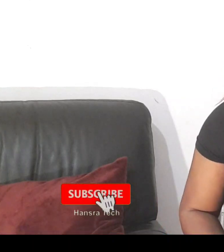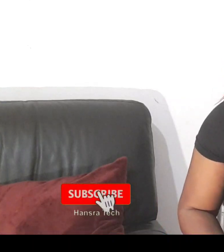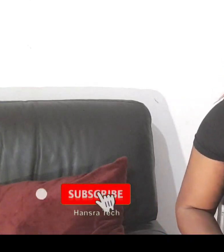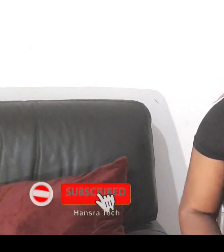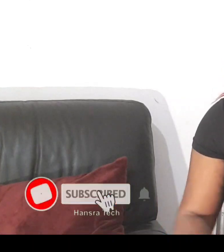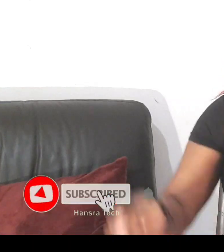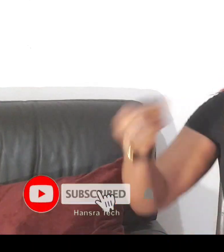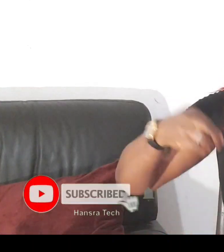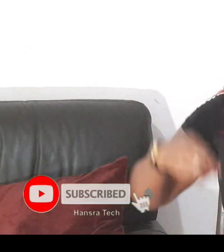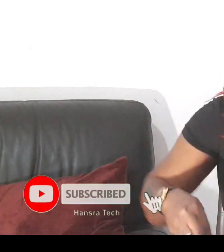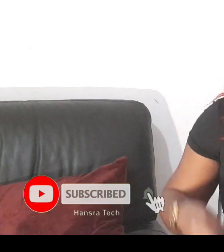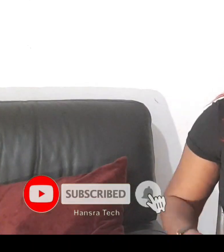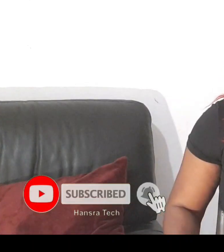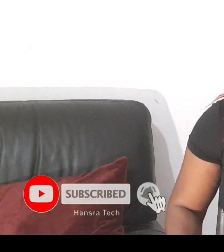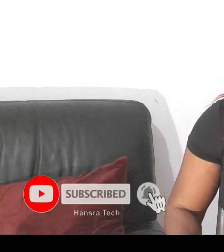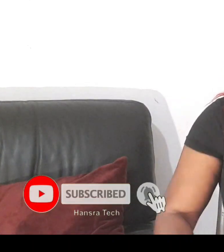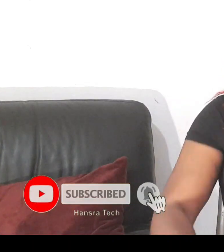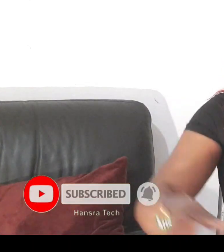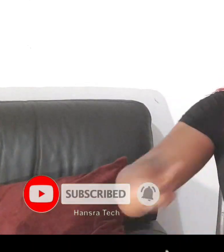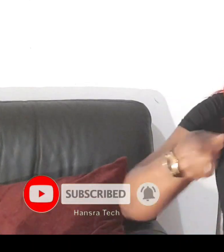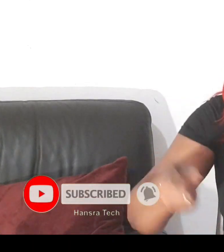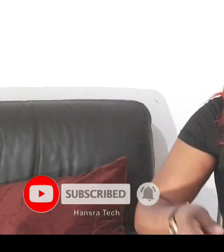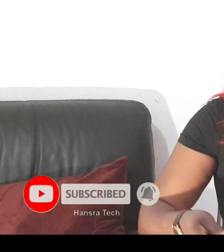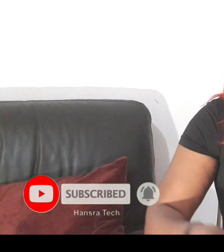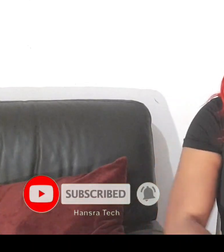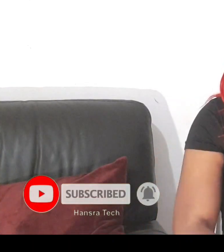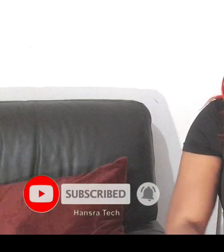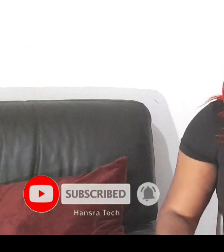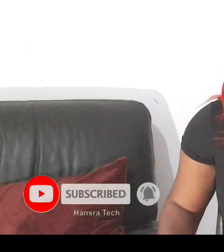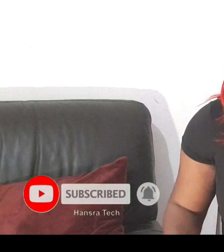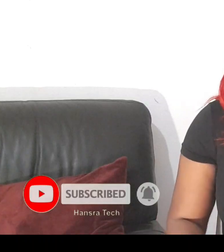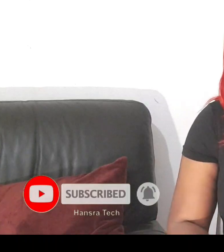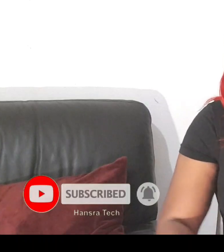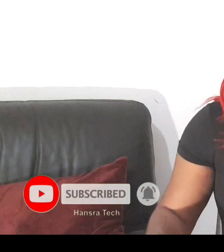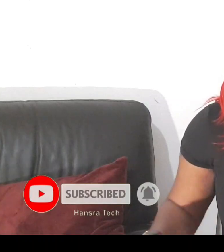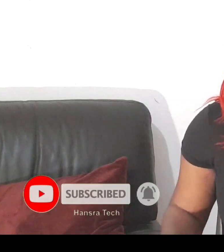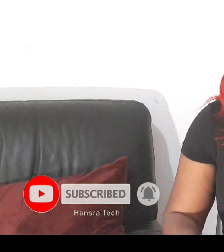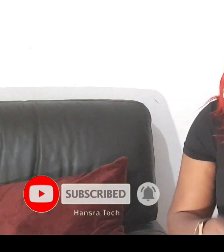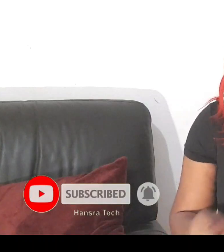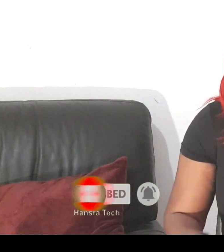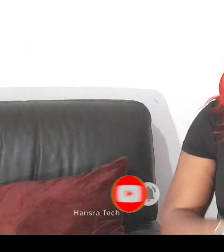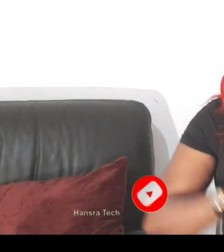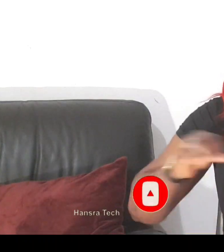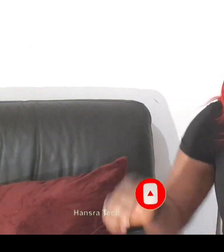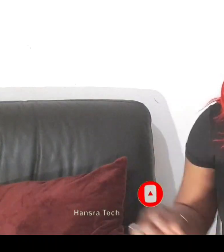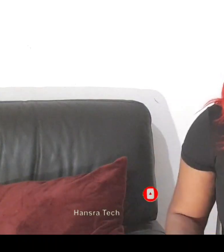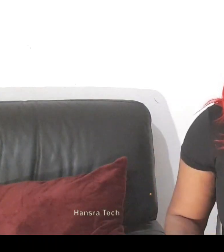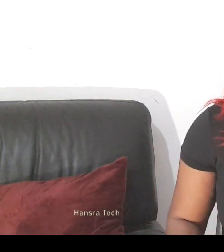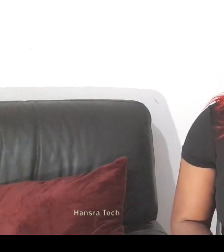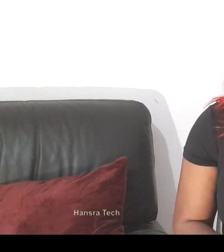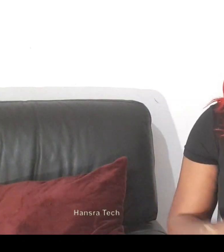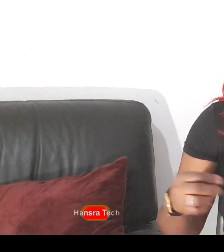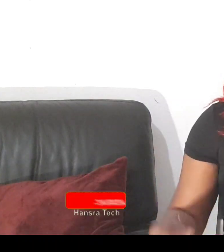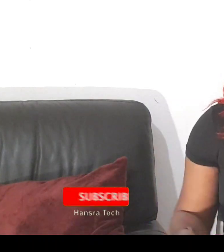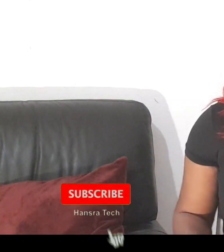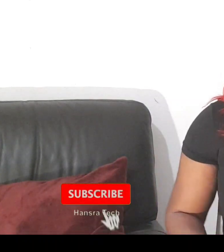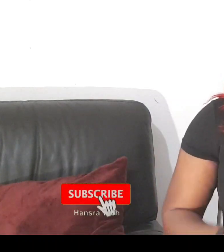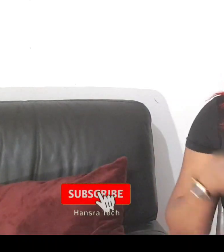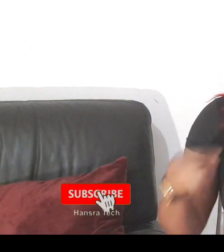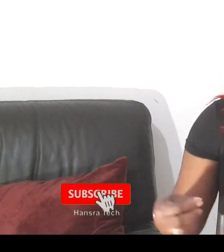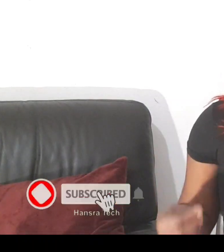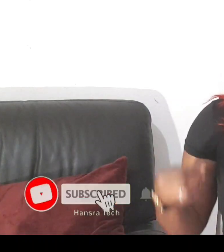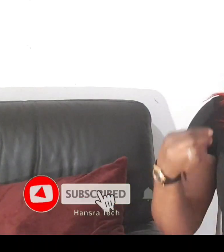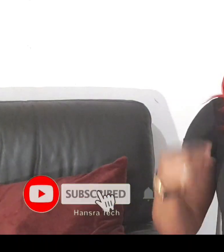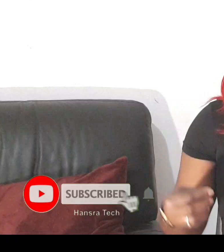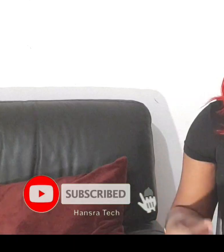people he was inside driving it that is changing the job like oh my god